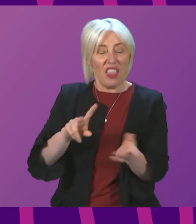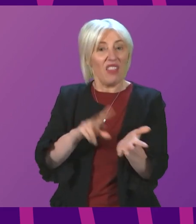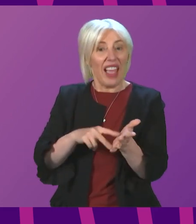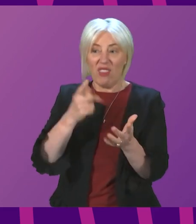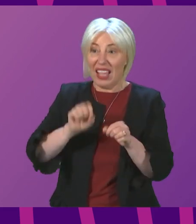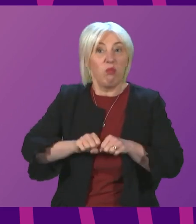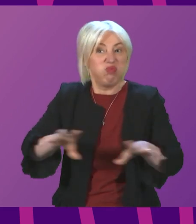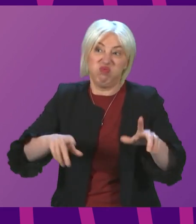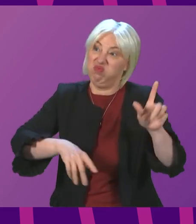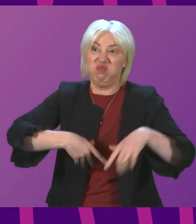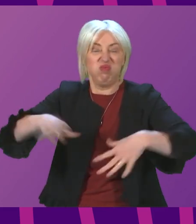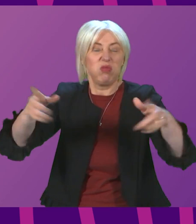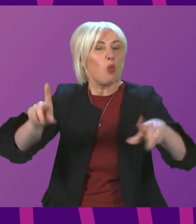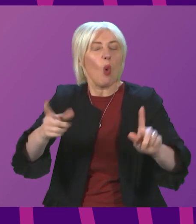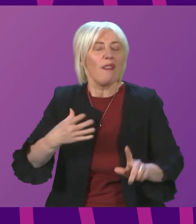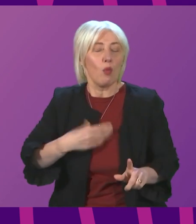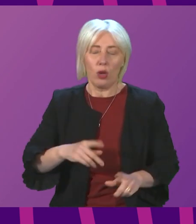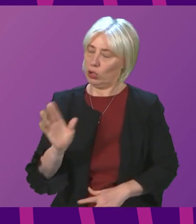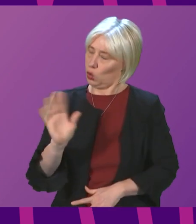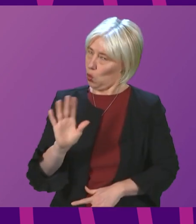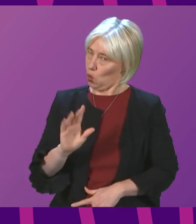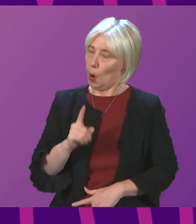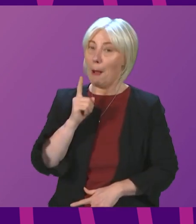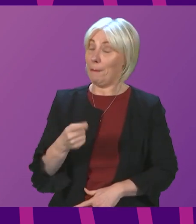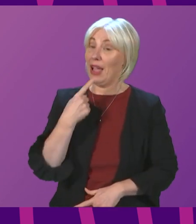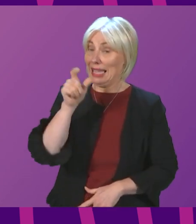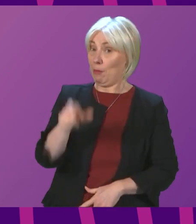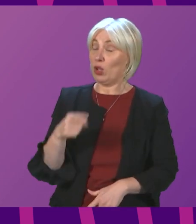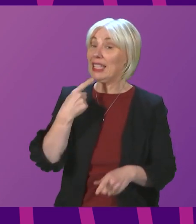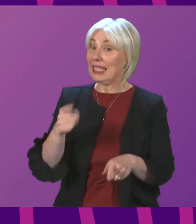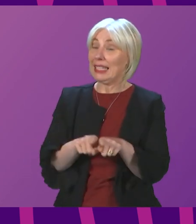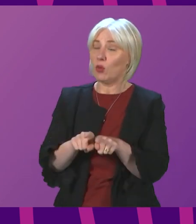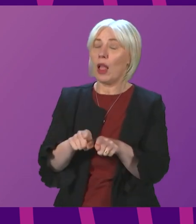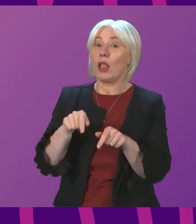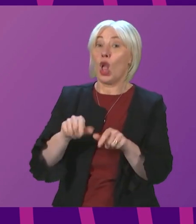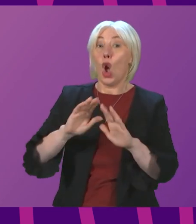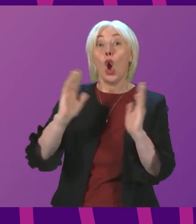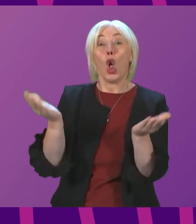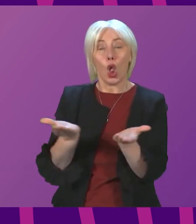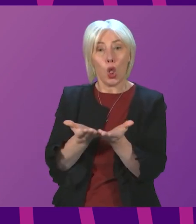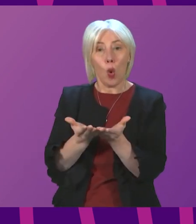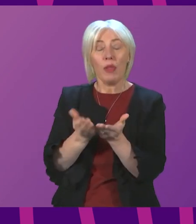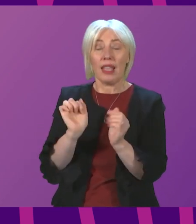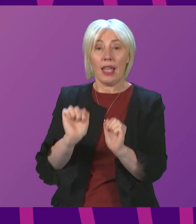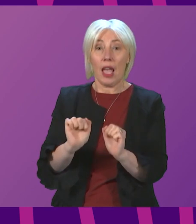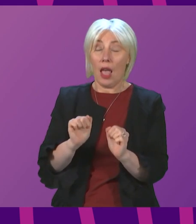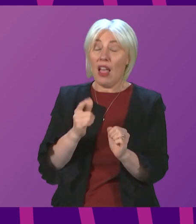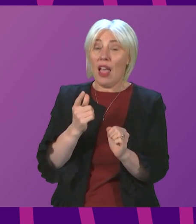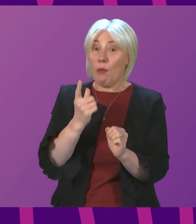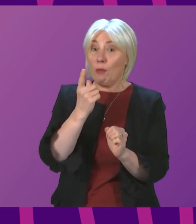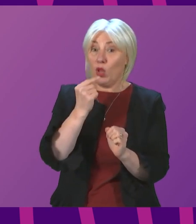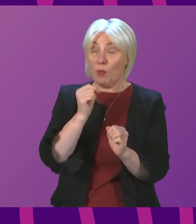ride. He also warned, and again I'm quoting, that globally the conditions are ideal for more variants to emerge.